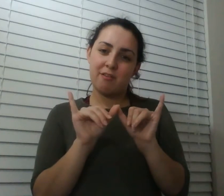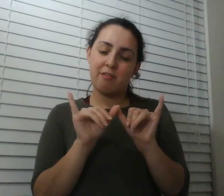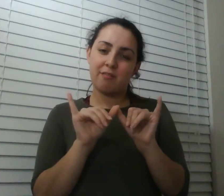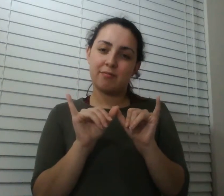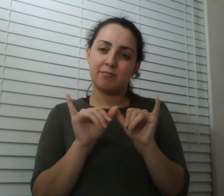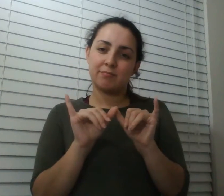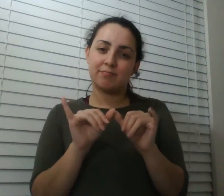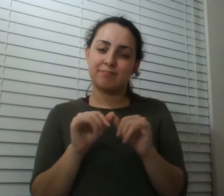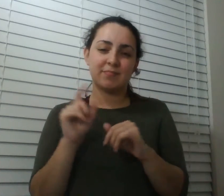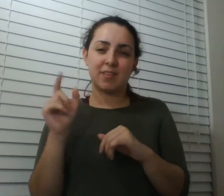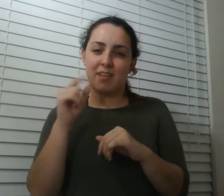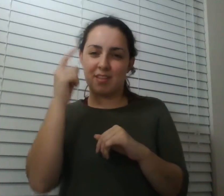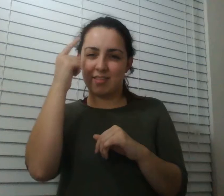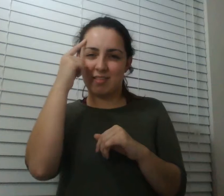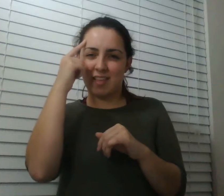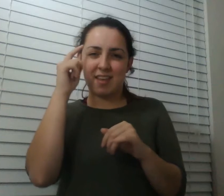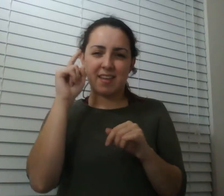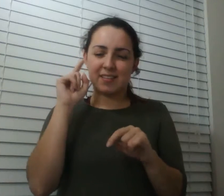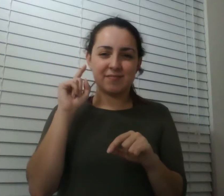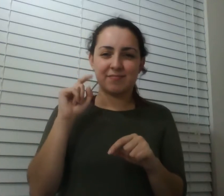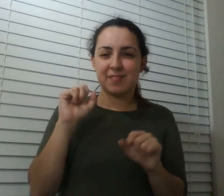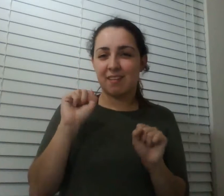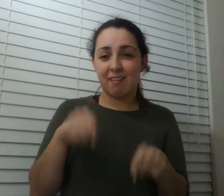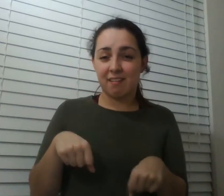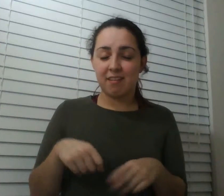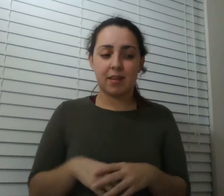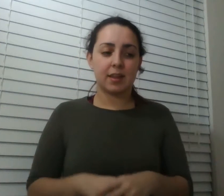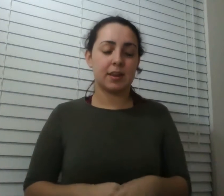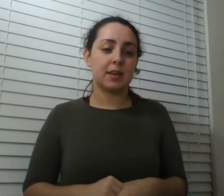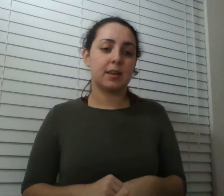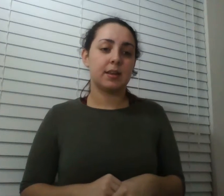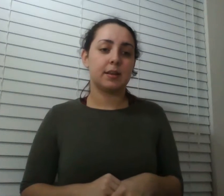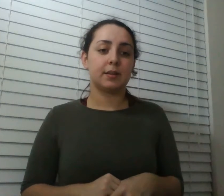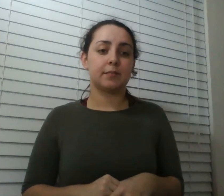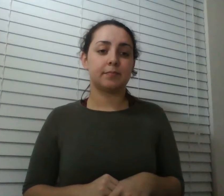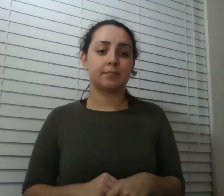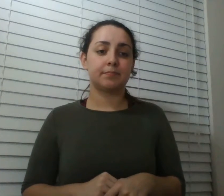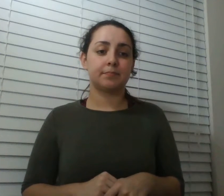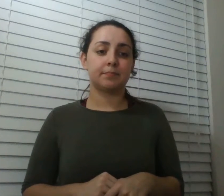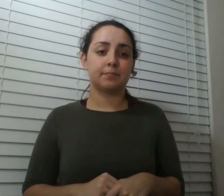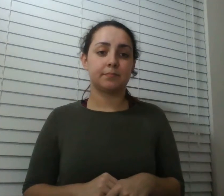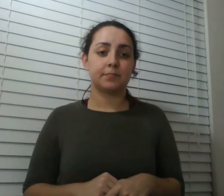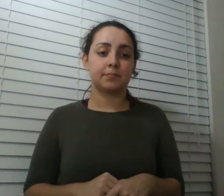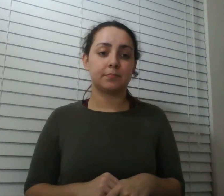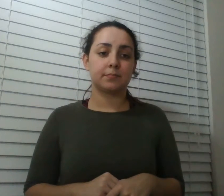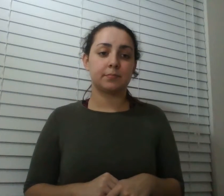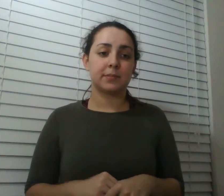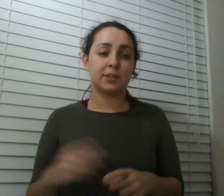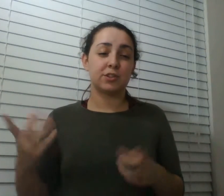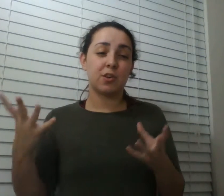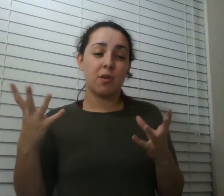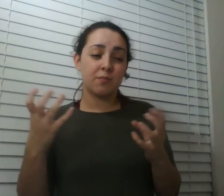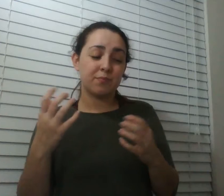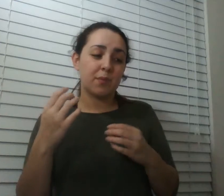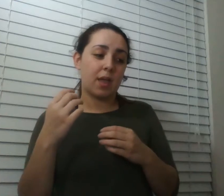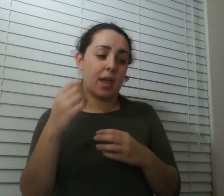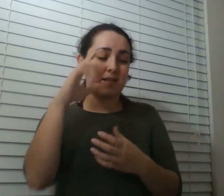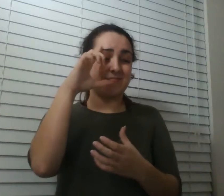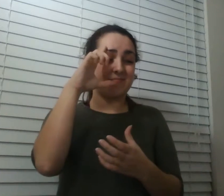thinking that kind of bums her out because part of me wanted to believe in the project of quantification why